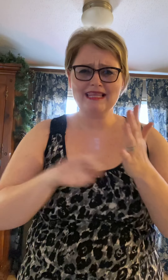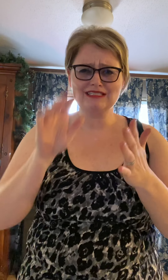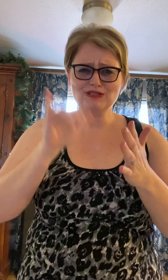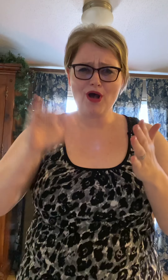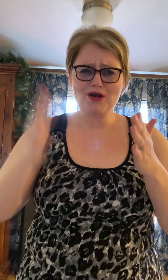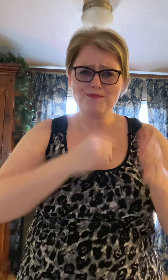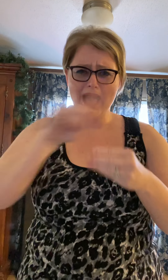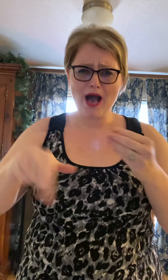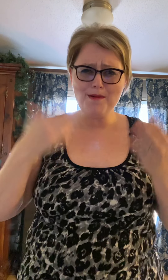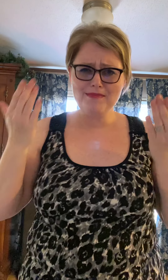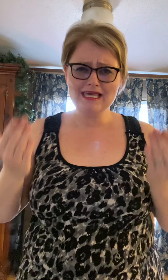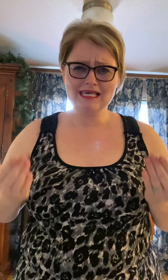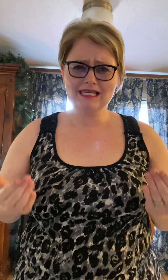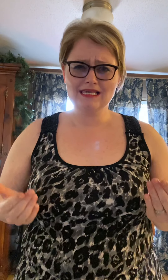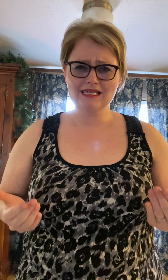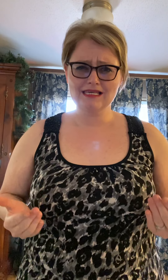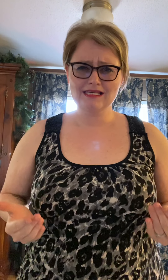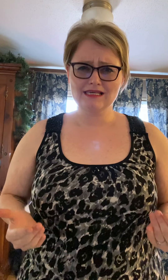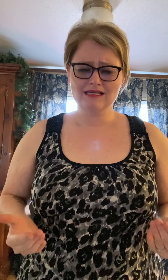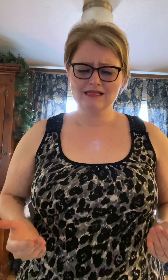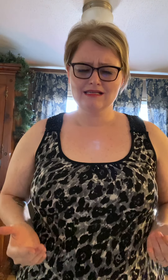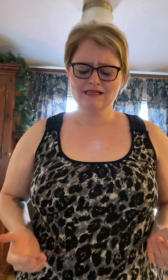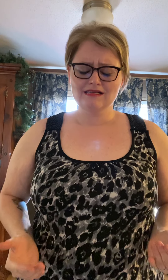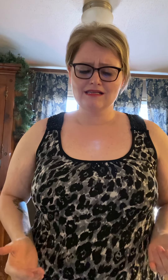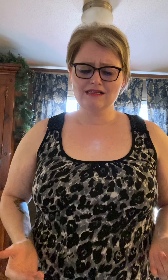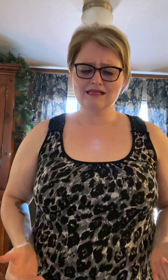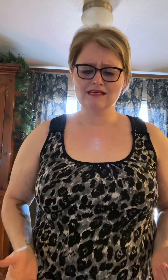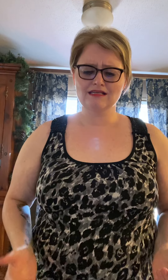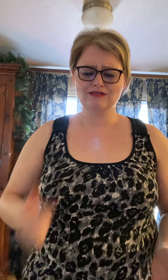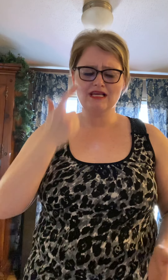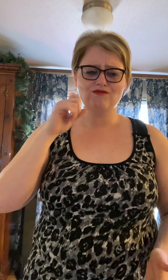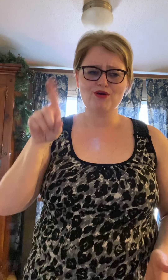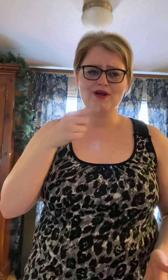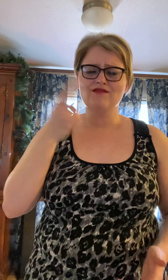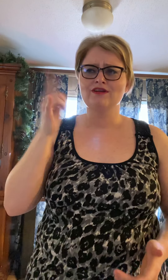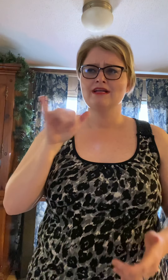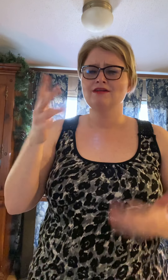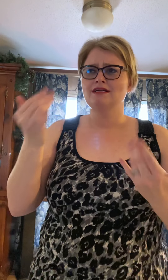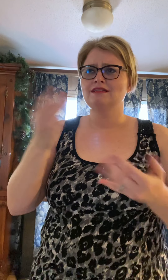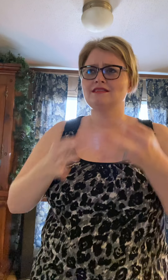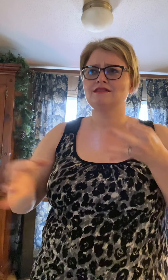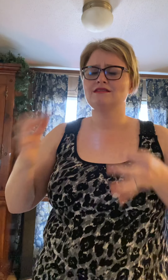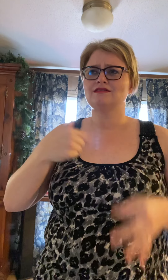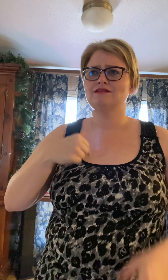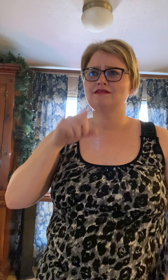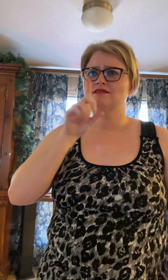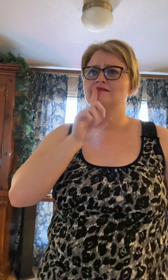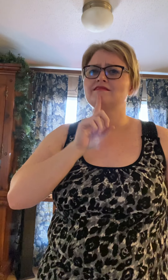that song about me Cause you said forever Now I drive alone past your